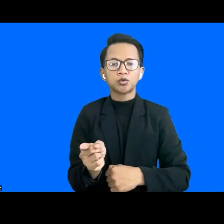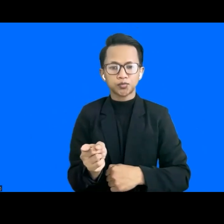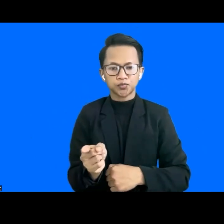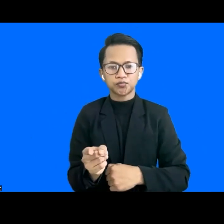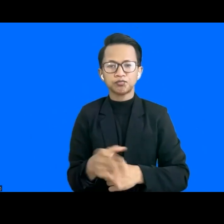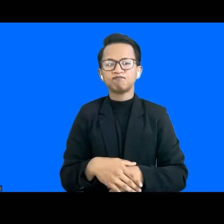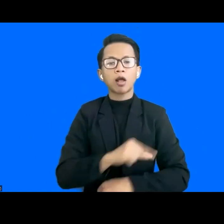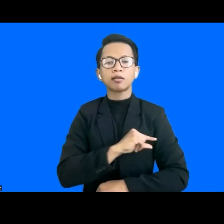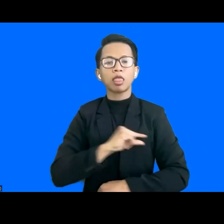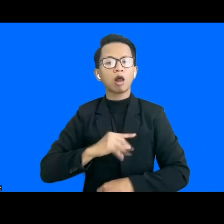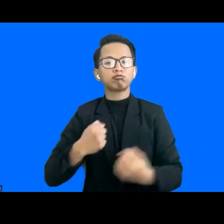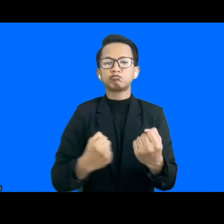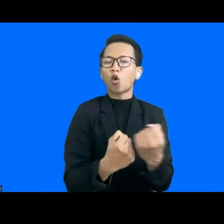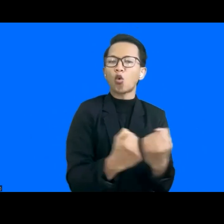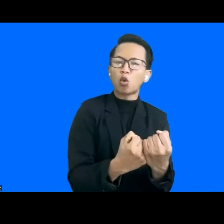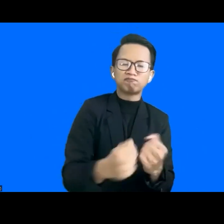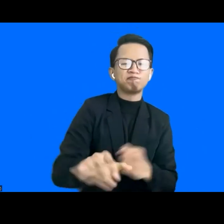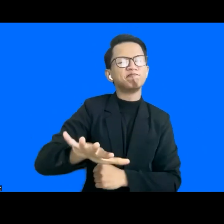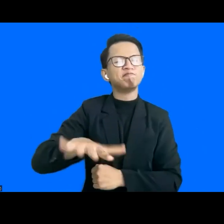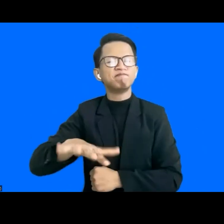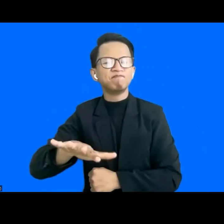staff, which is